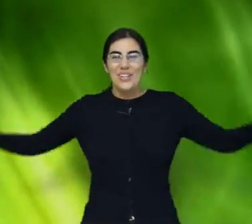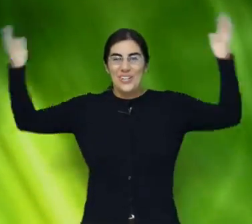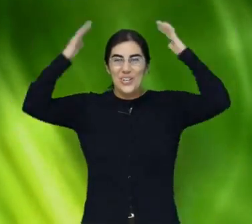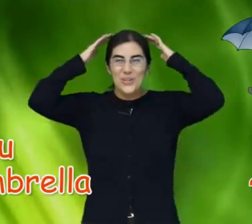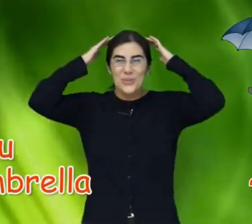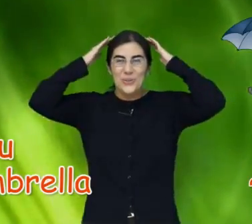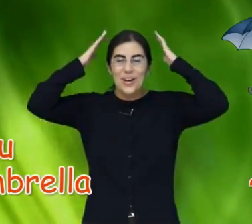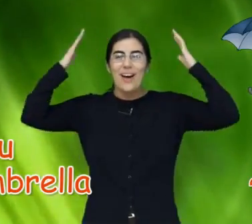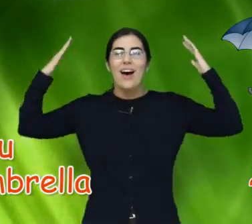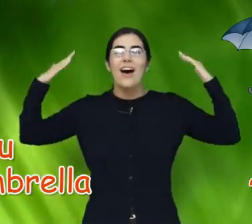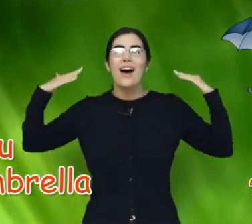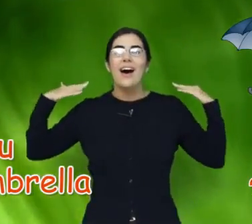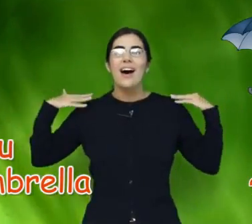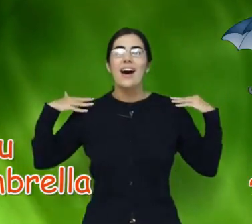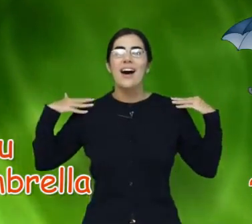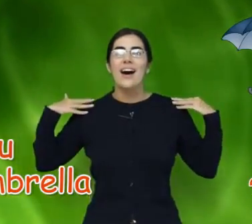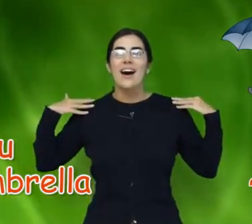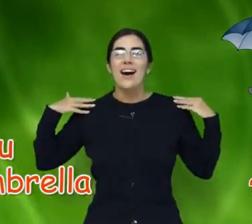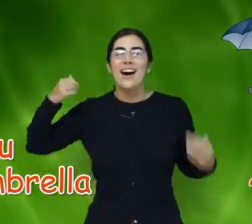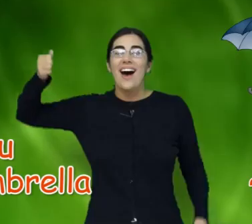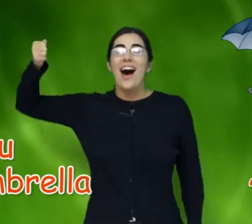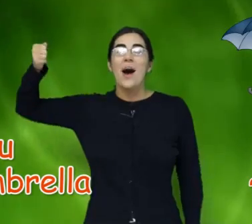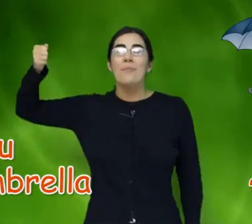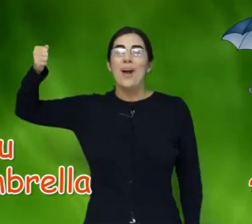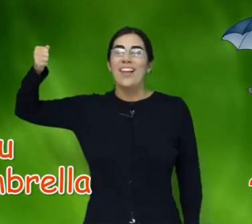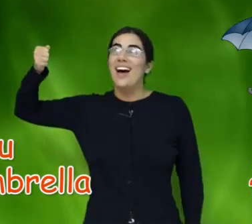U. U. Umbrella.